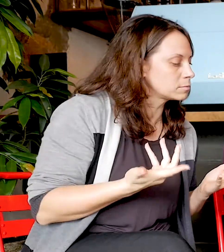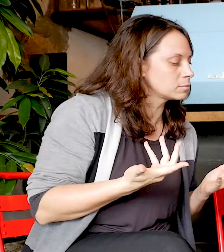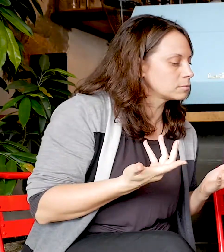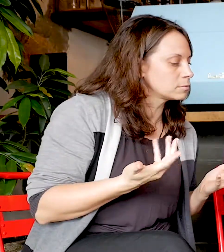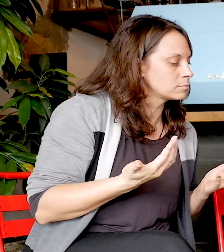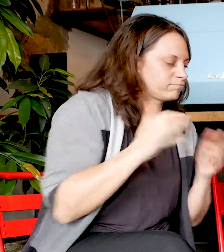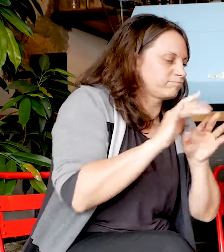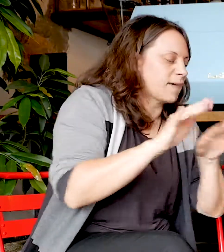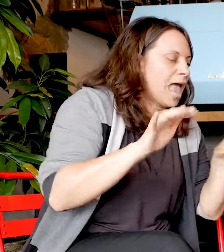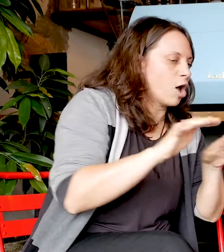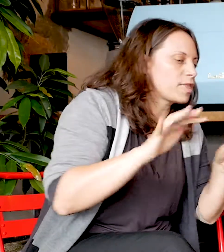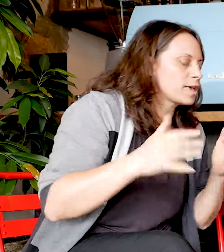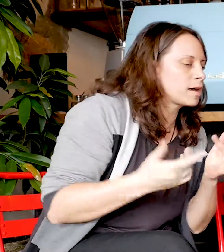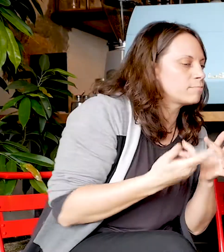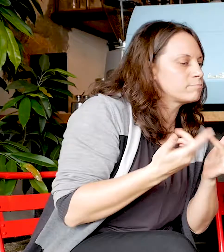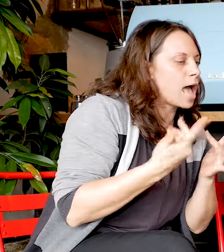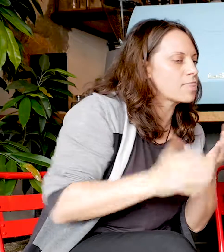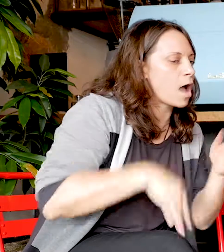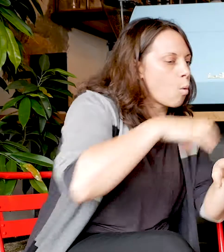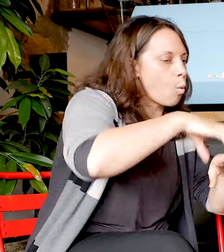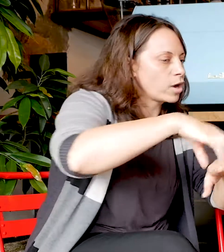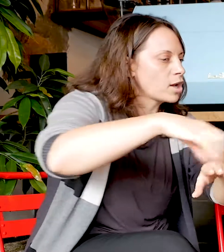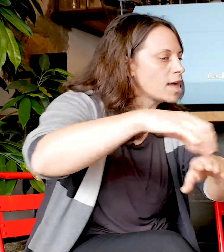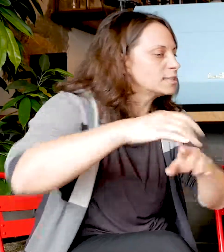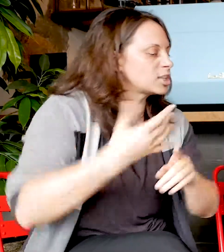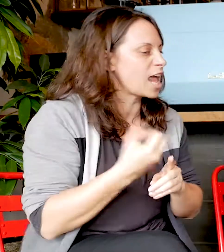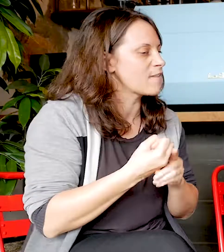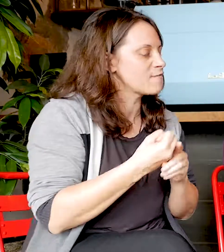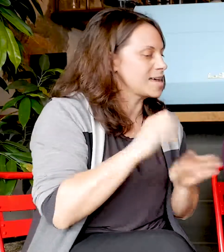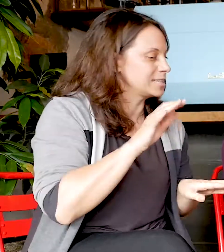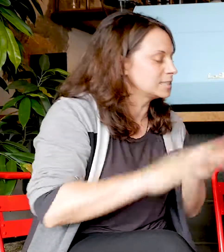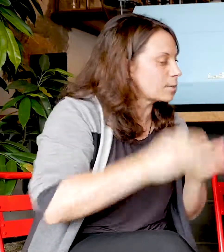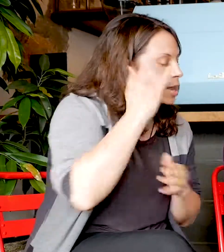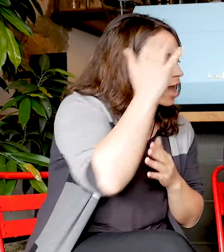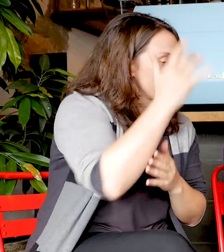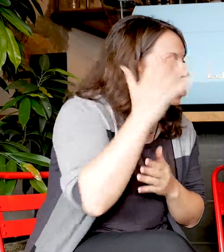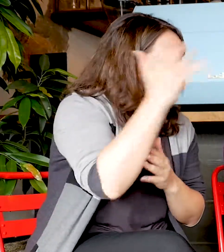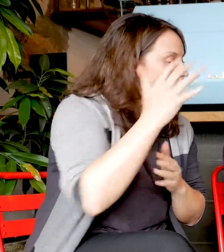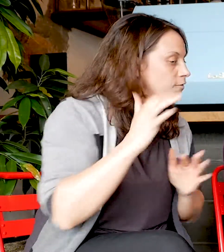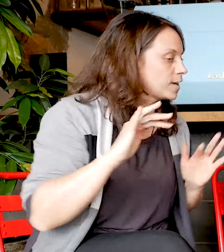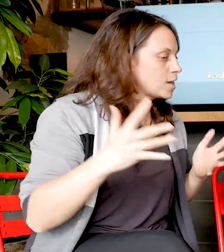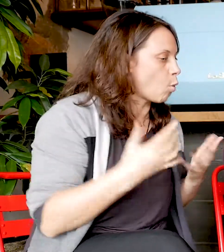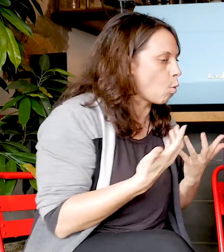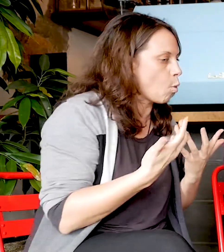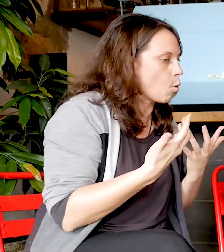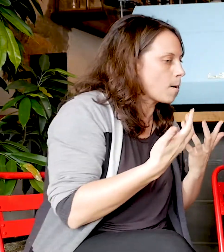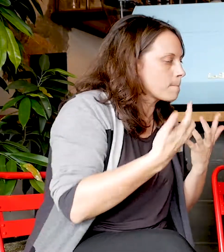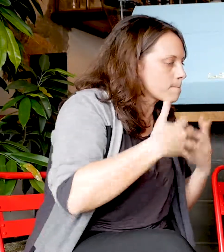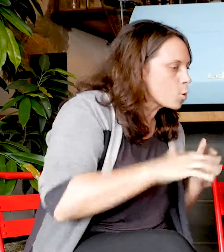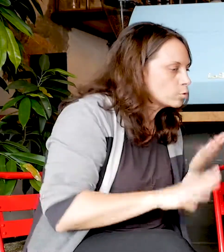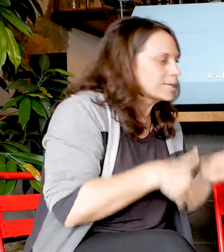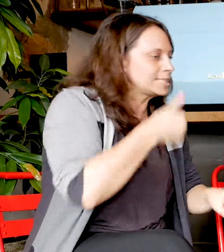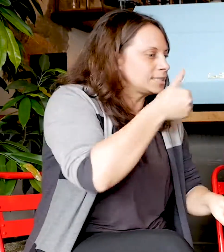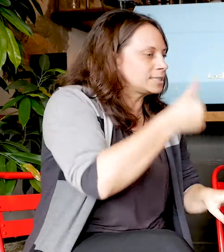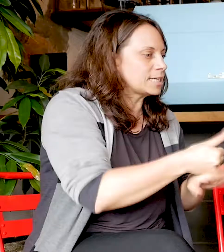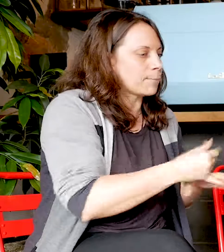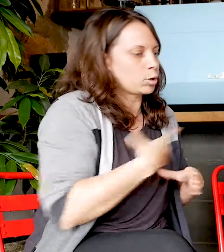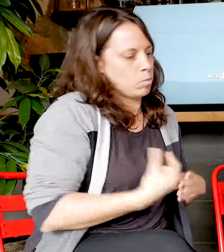you know, driving for a similar thing? Or has Merge sort of quite, has it come out of a real need, a real vacuum in society for, you know,